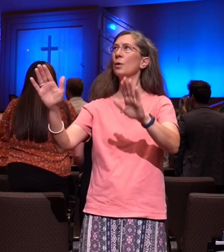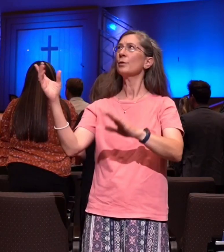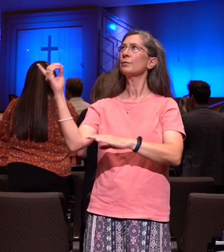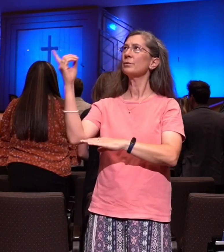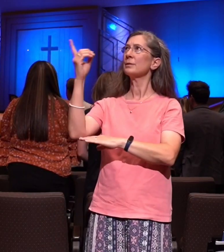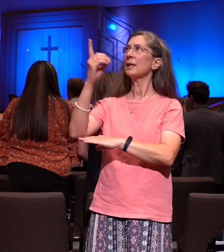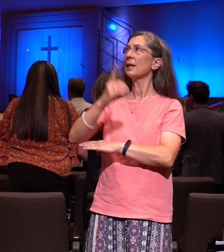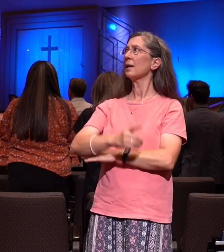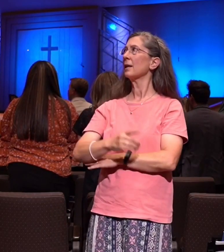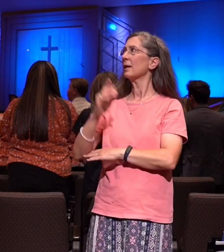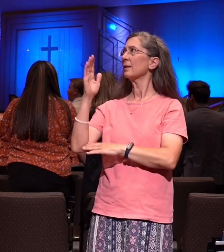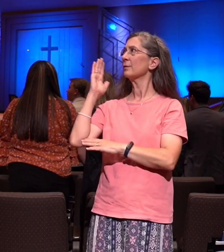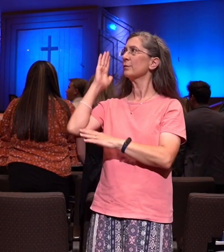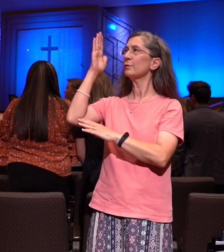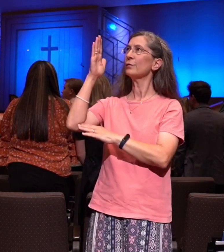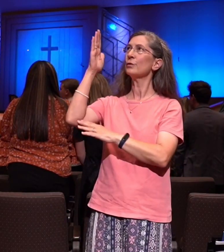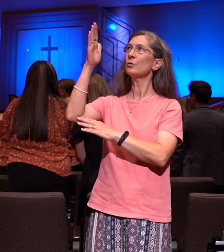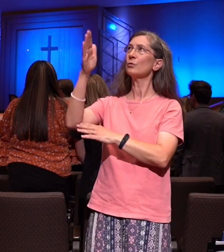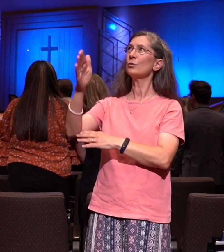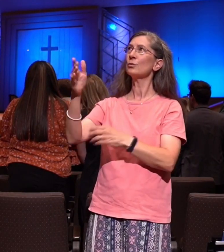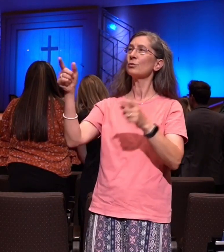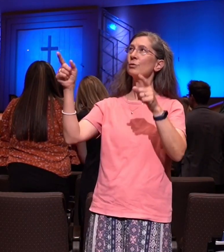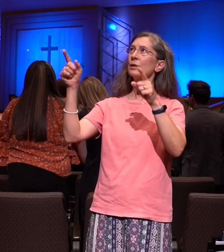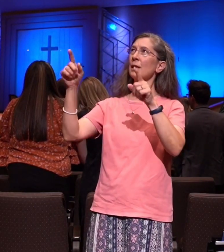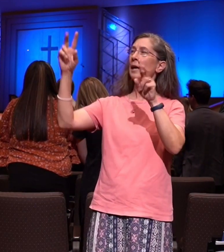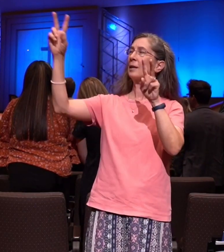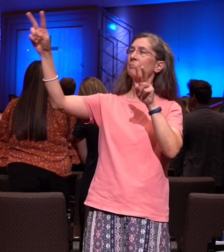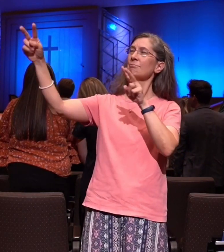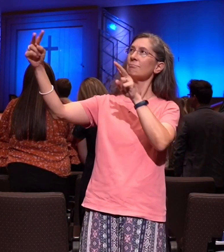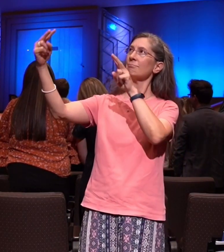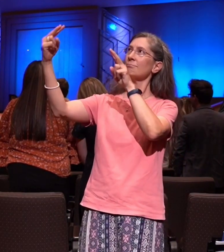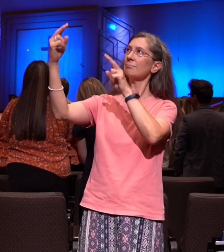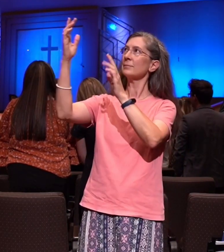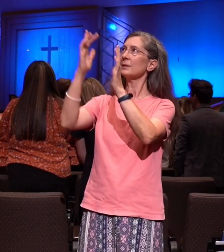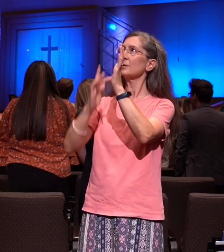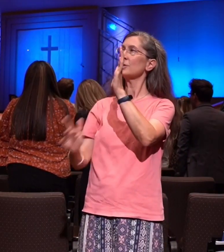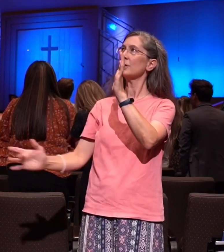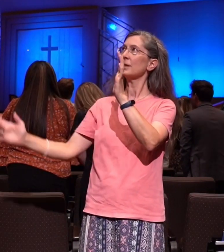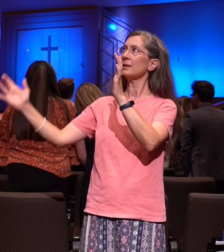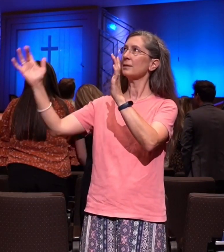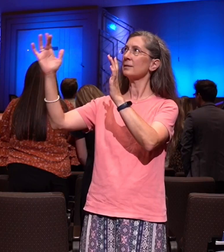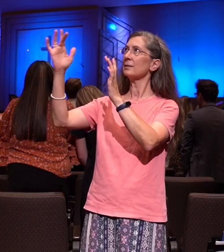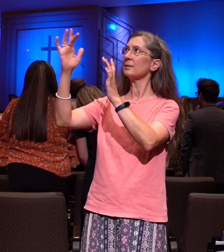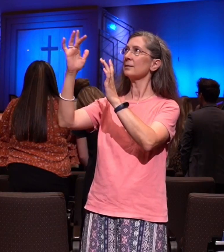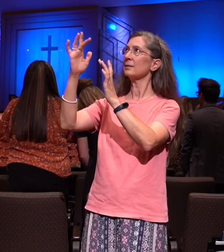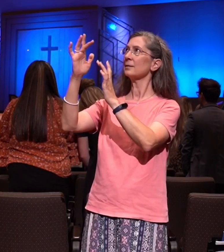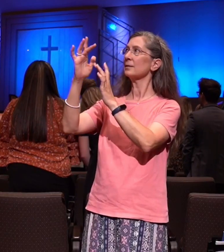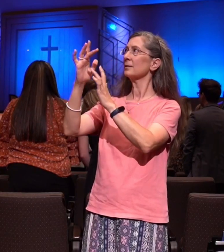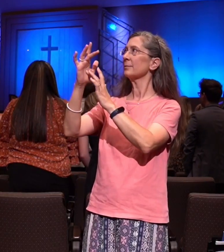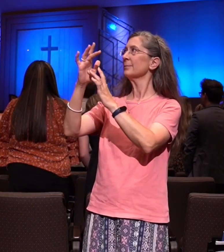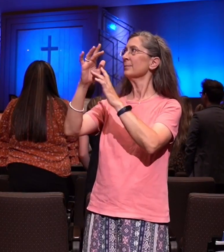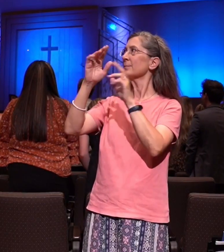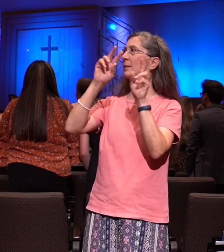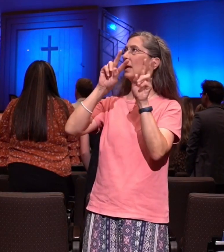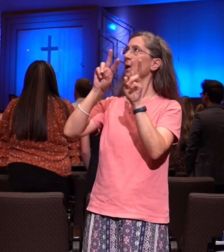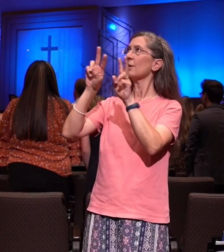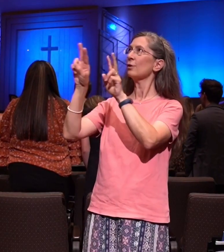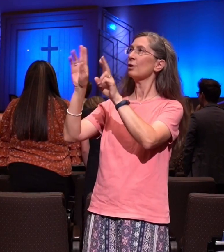be, when my Jesus I shall see. When I look upon his face,